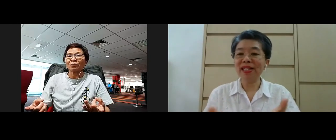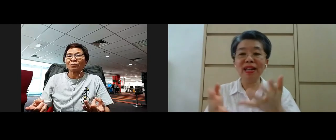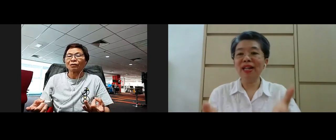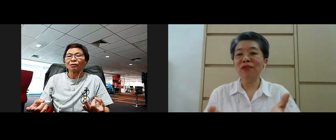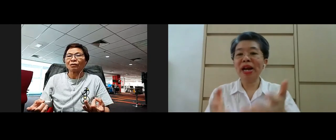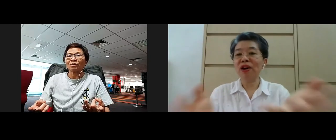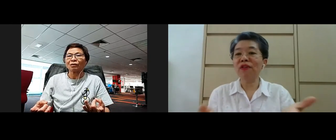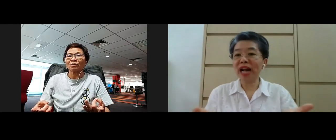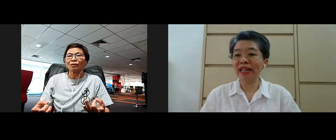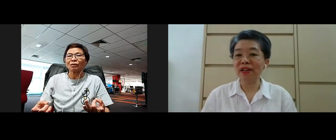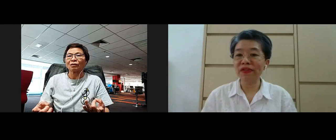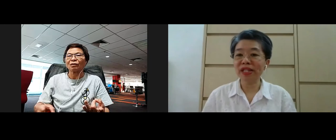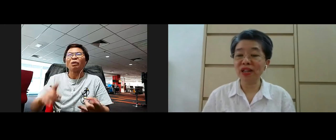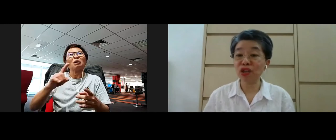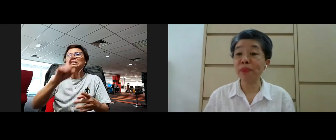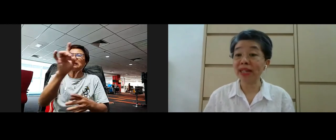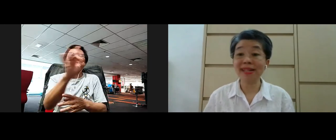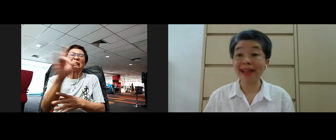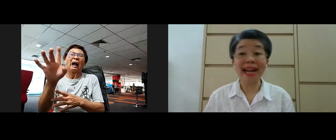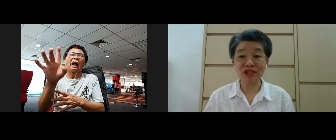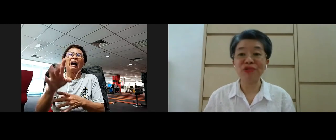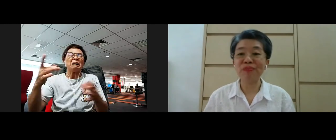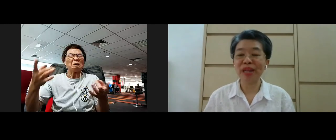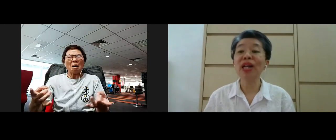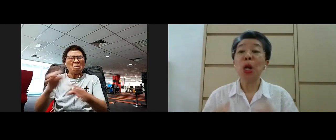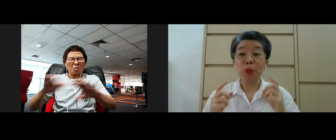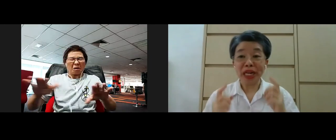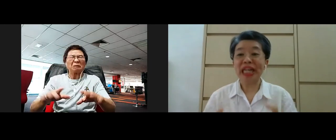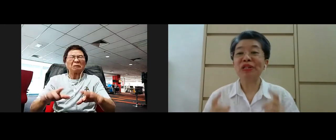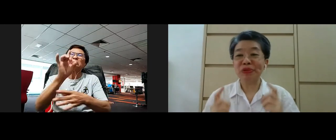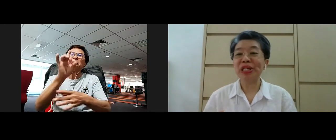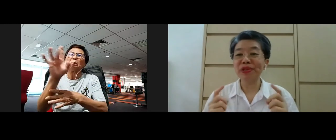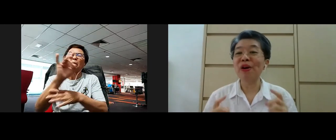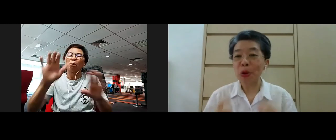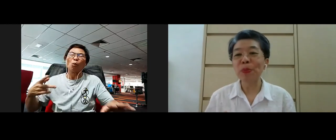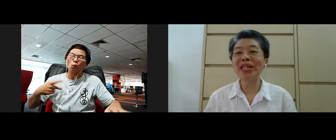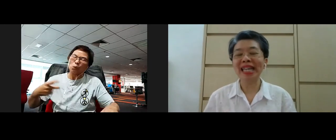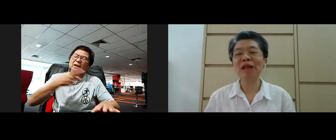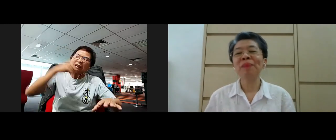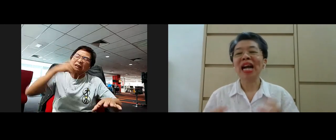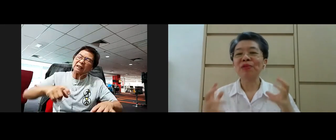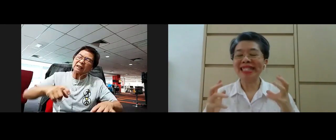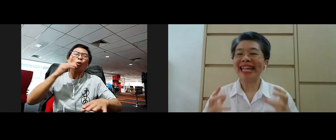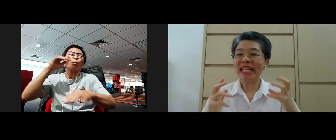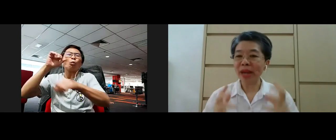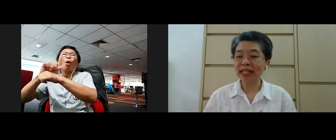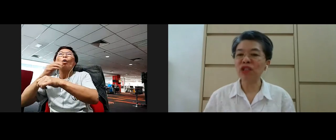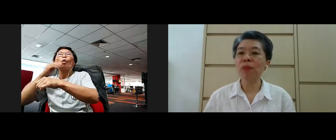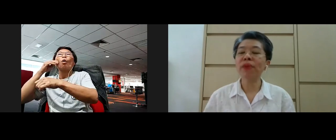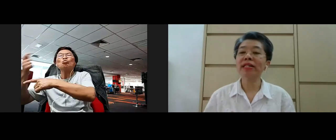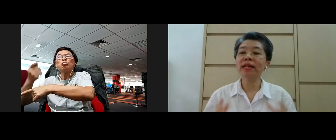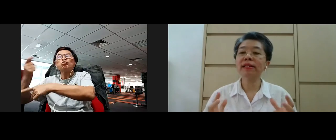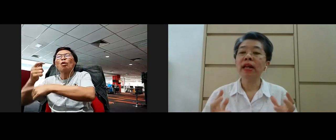just a one-off kind of short practice I guide you yeah we need to go and do our homework yeah our daily